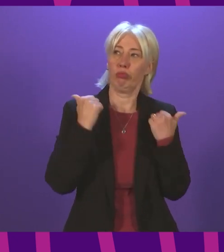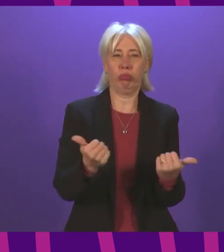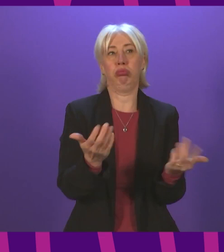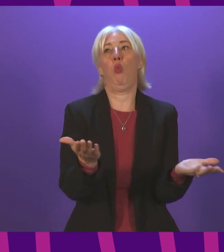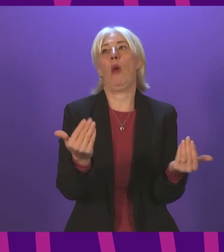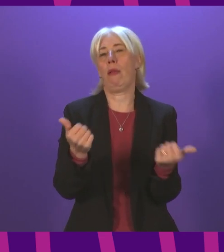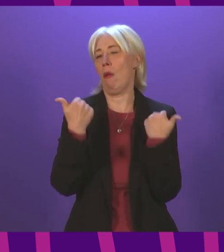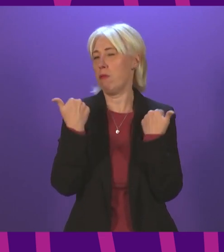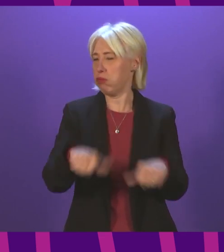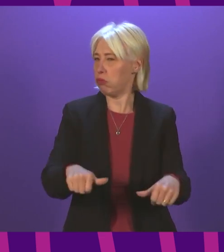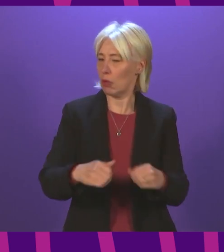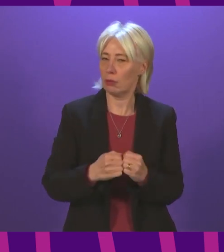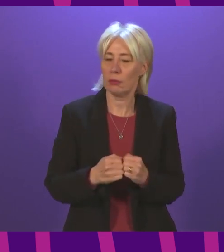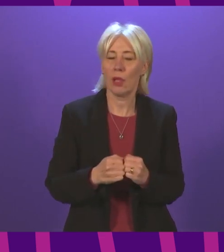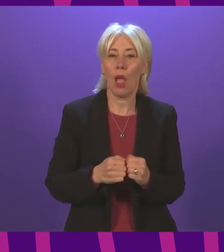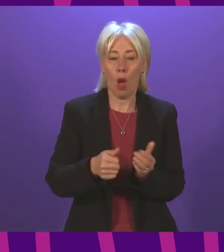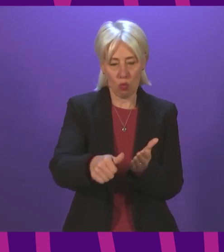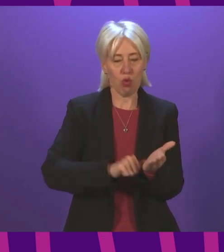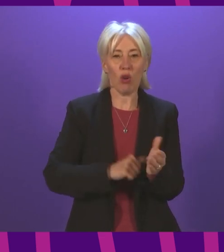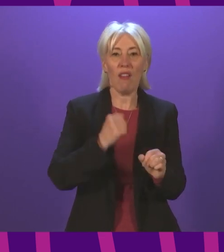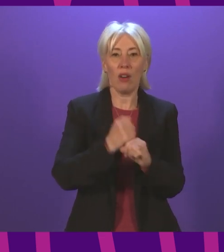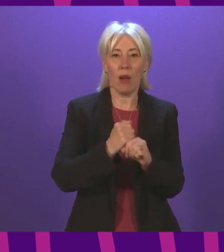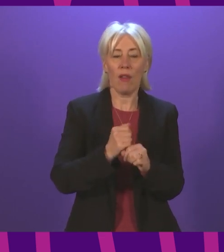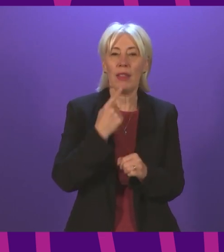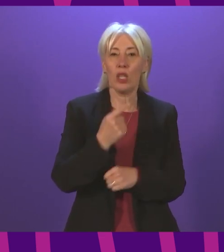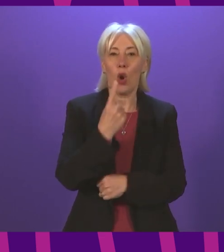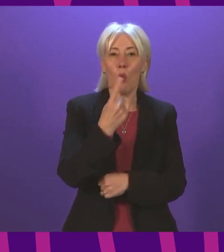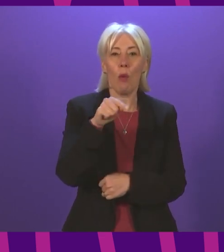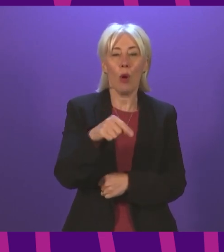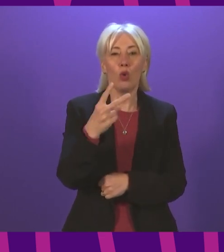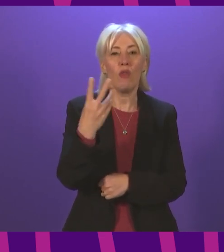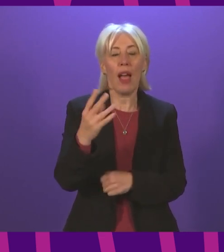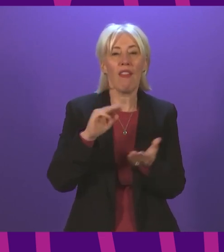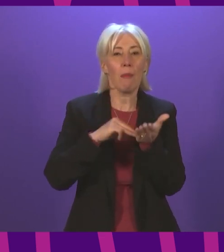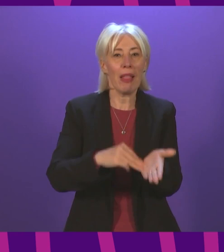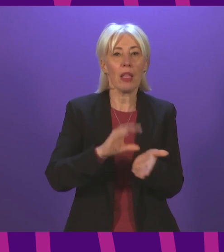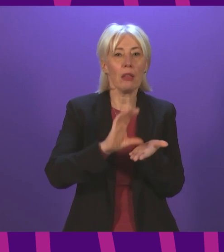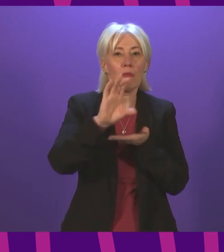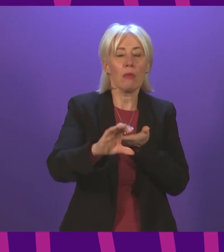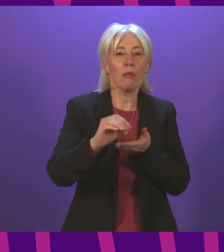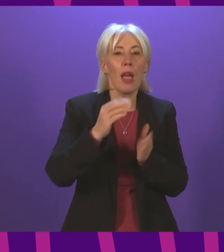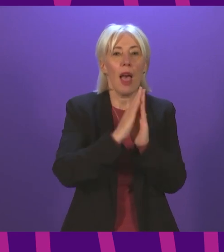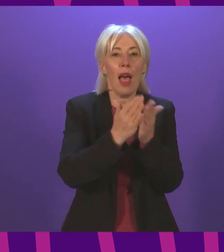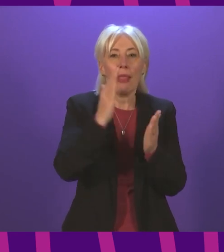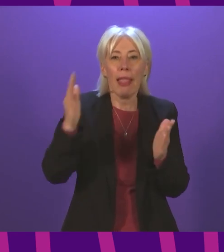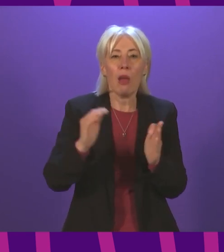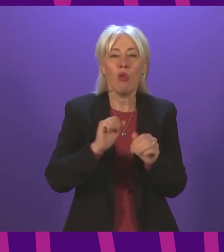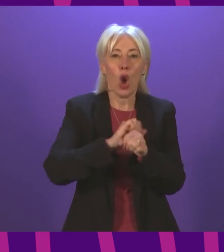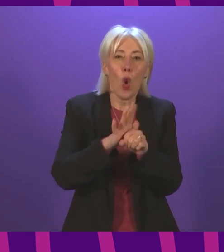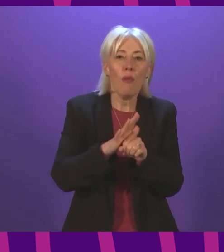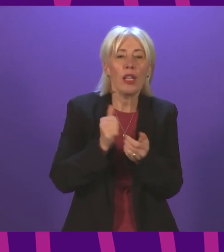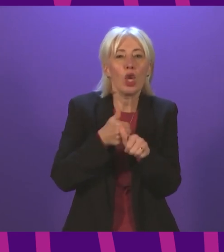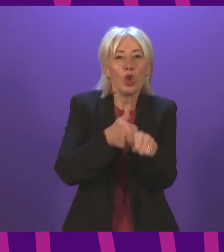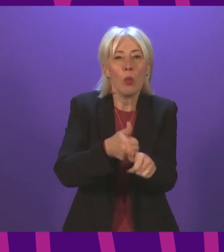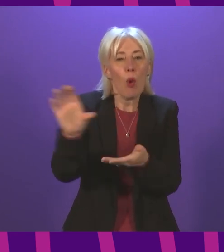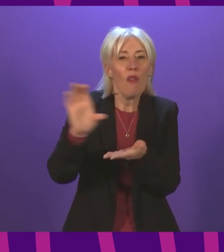In the Programme for Government, of course, we announced our £1.25 million public library Covid support fund, which is intended